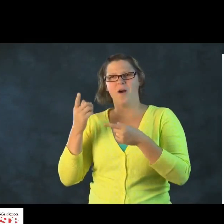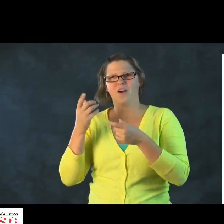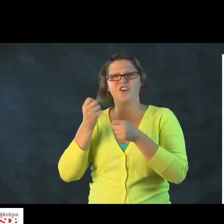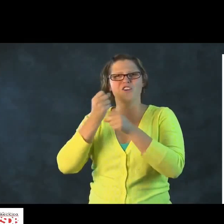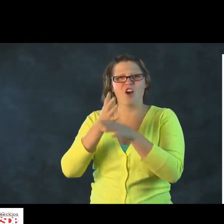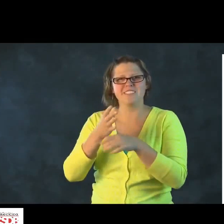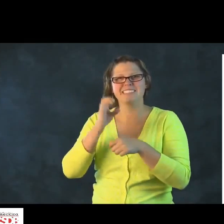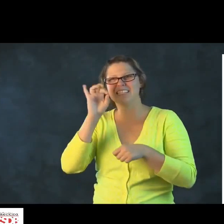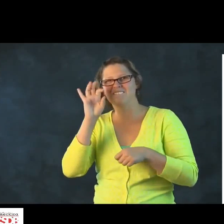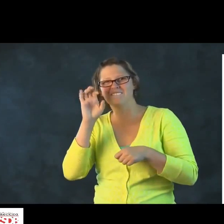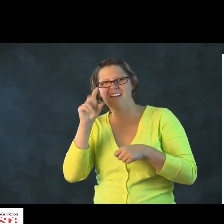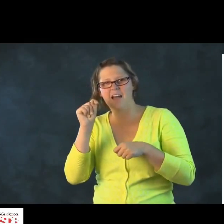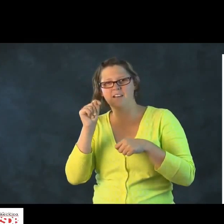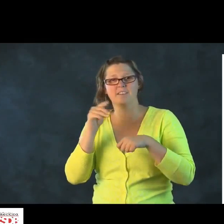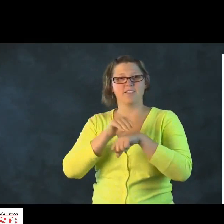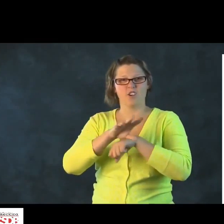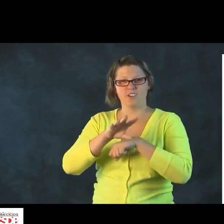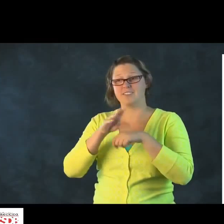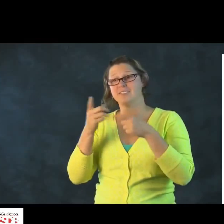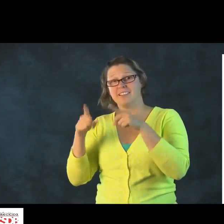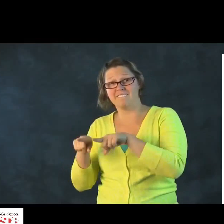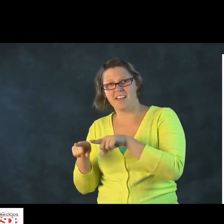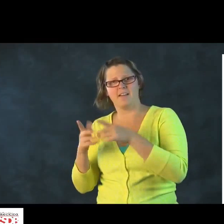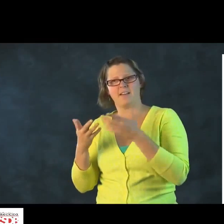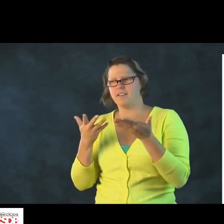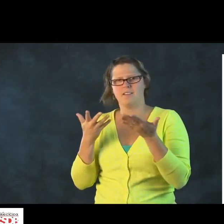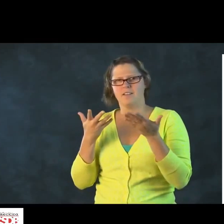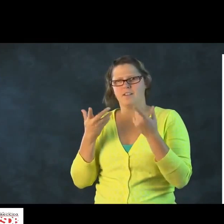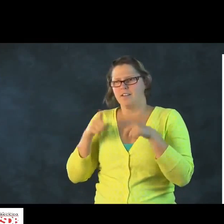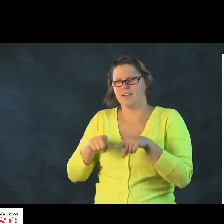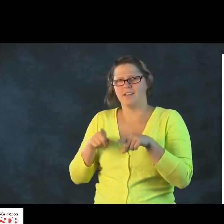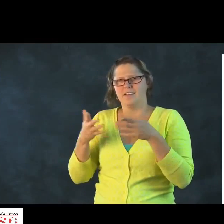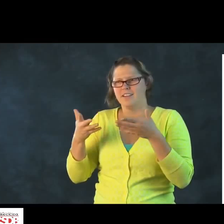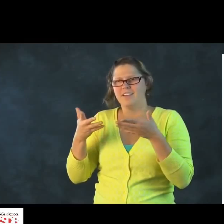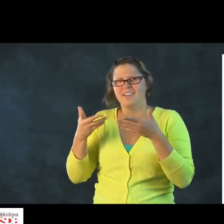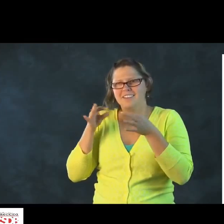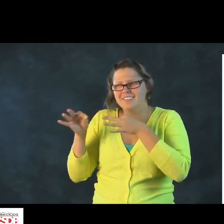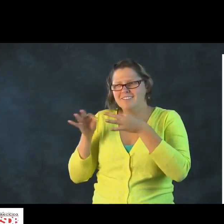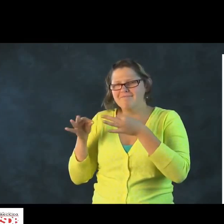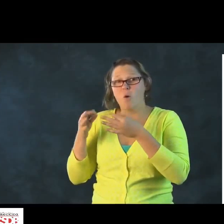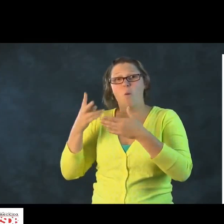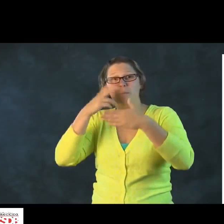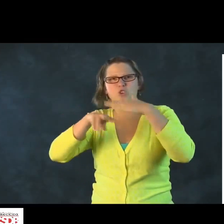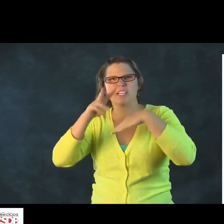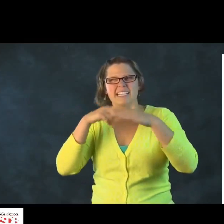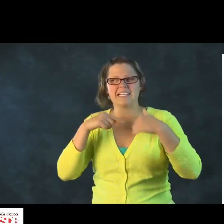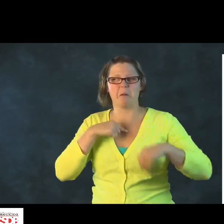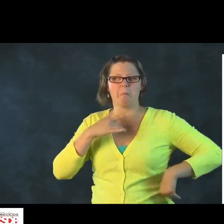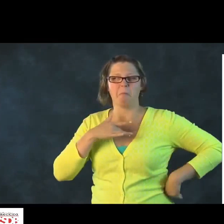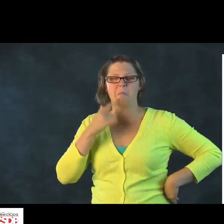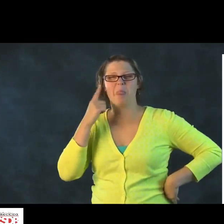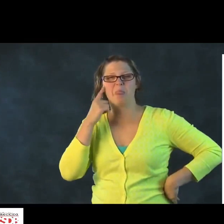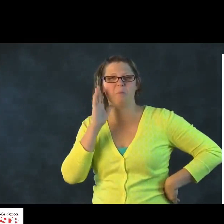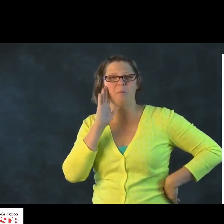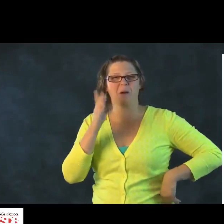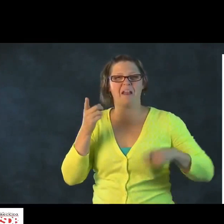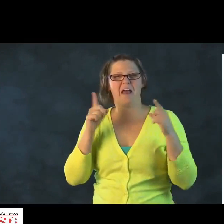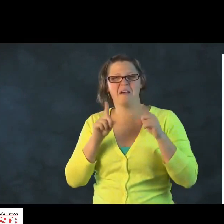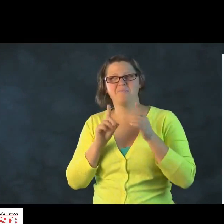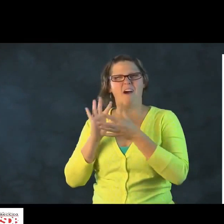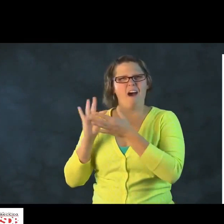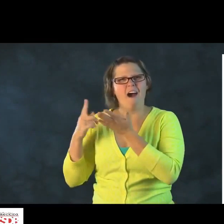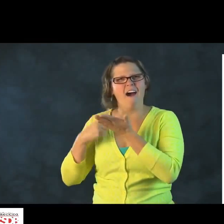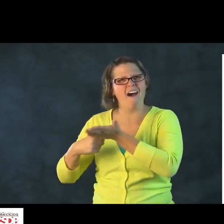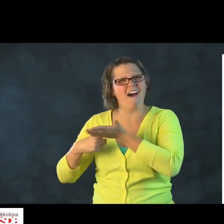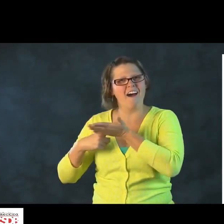going to happen with the horse. You can have a conversation about the TV show that they're watching. You can talk about cause and effect when an event happens. You can talk about